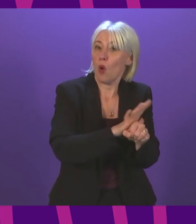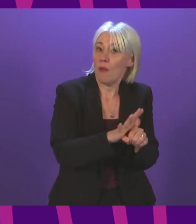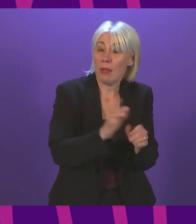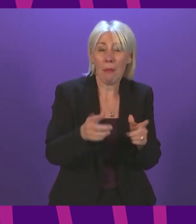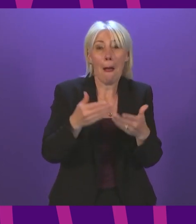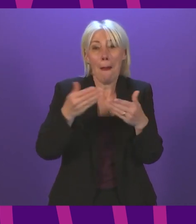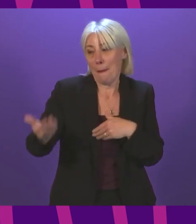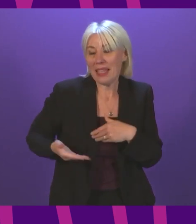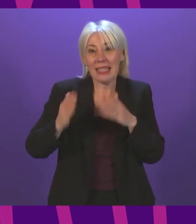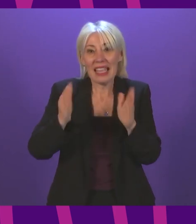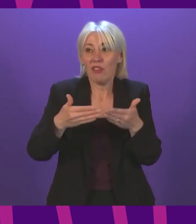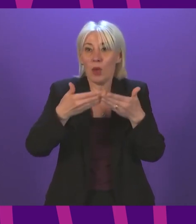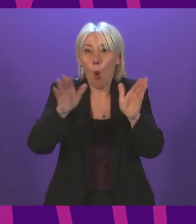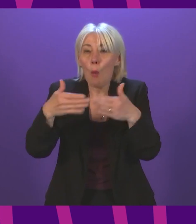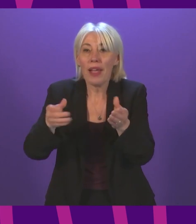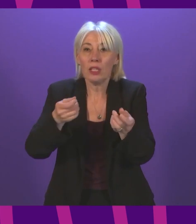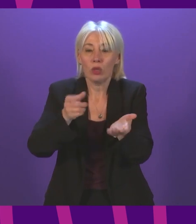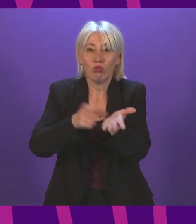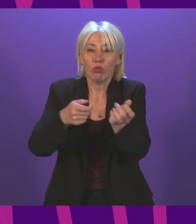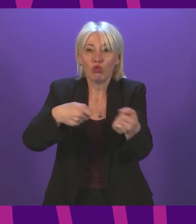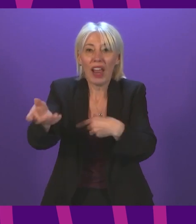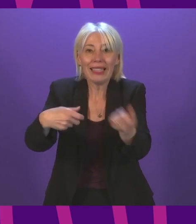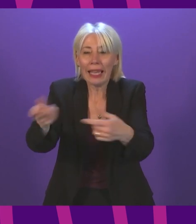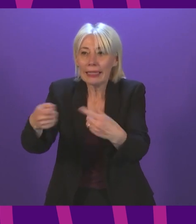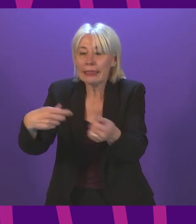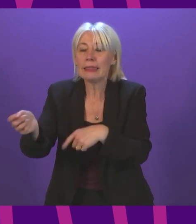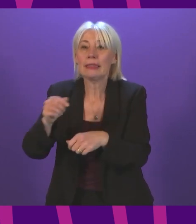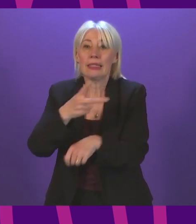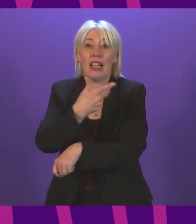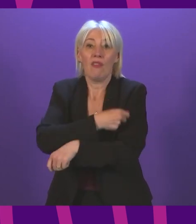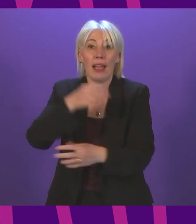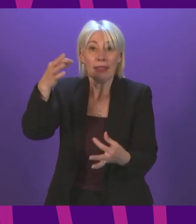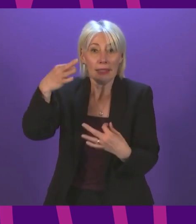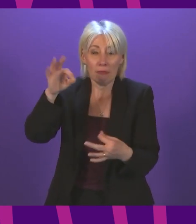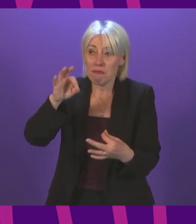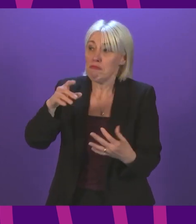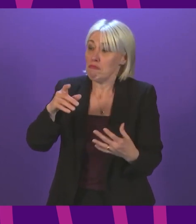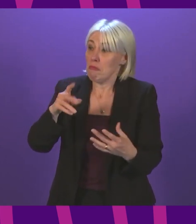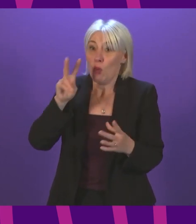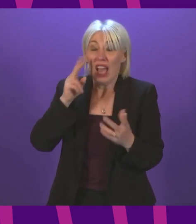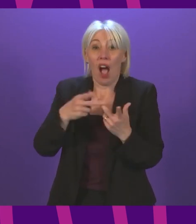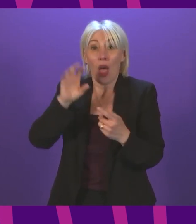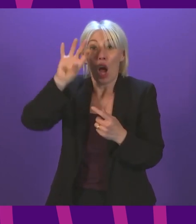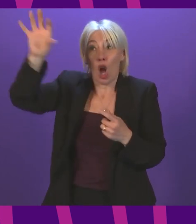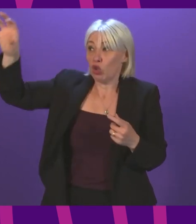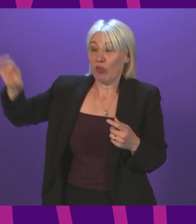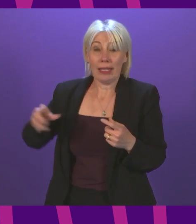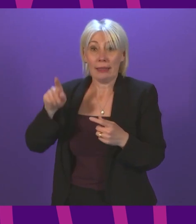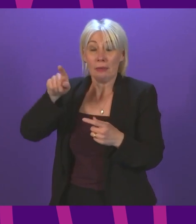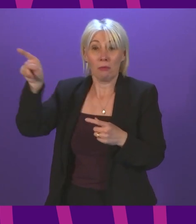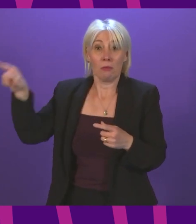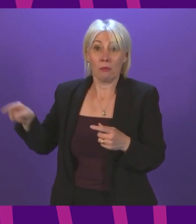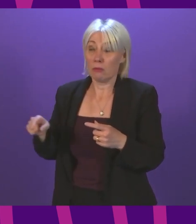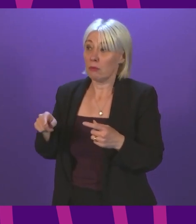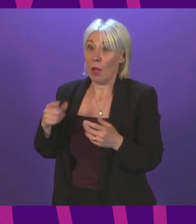open and trading. And vaccine certification, as countries across Europe are finding out, often going much further than we are